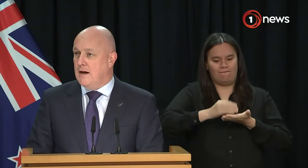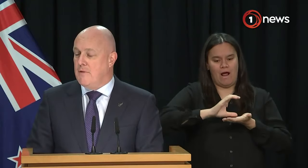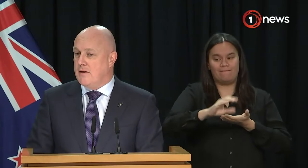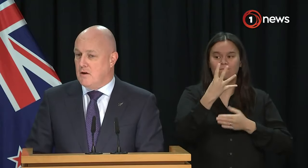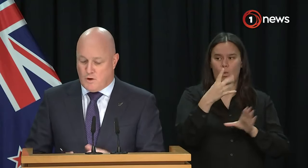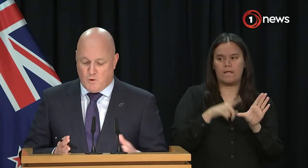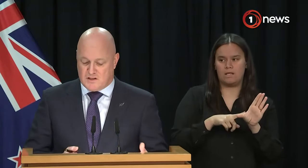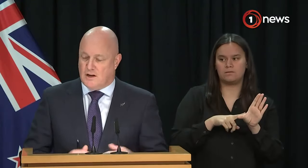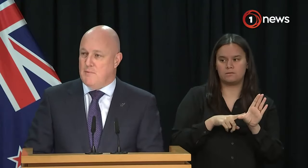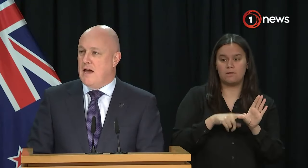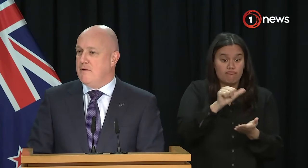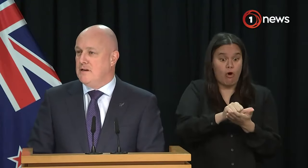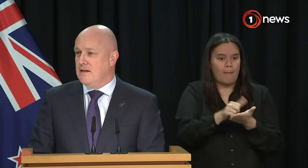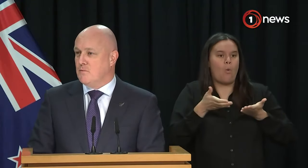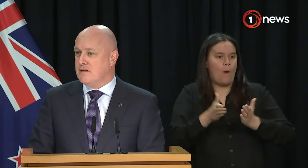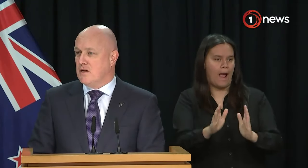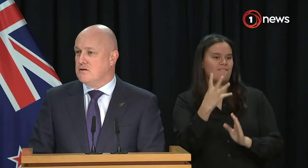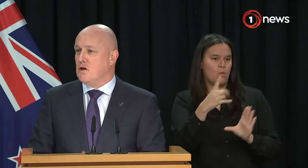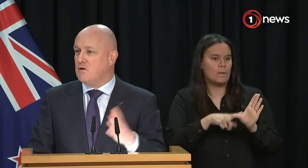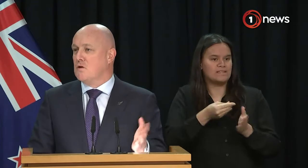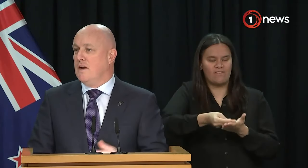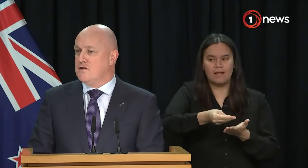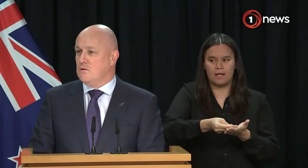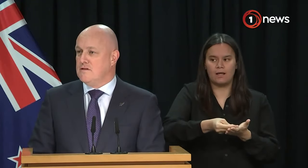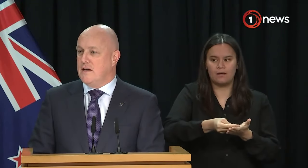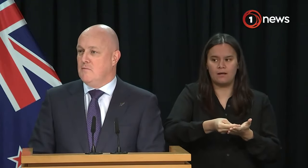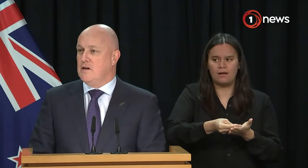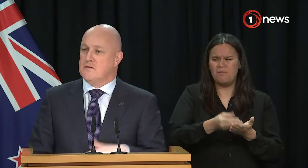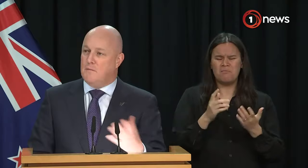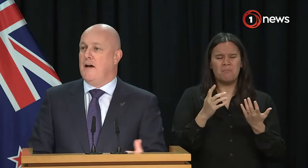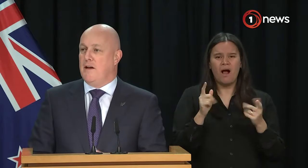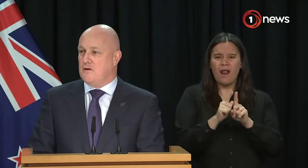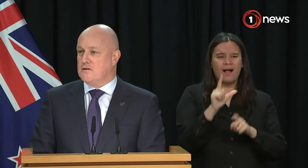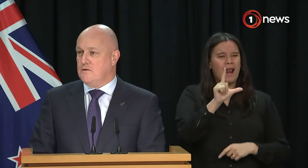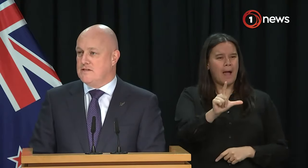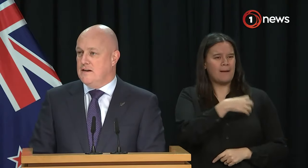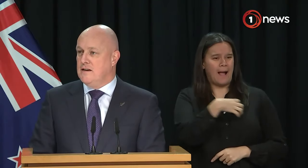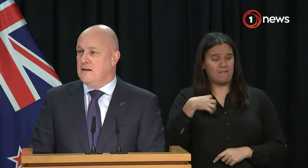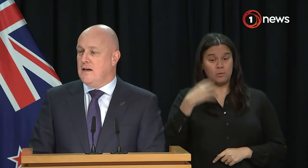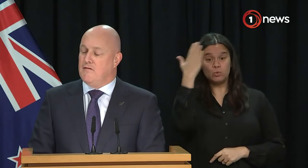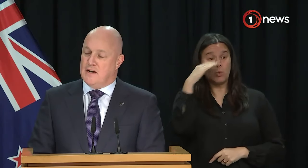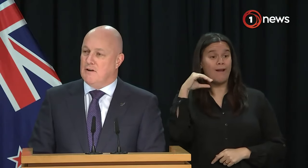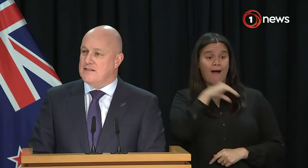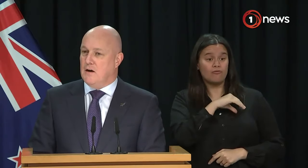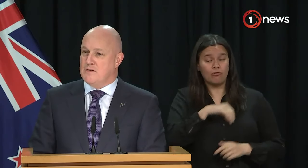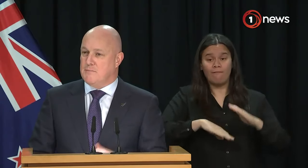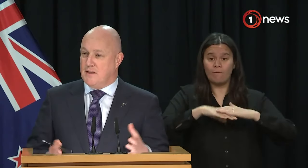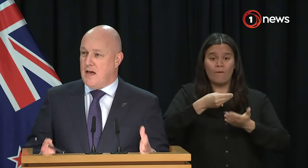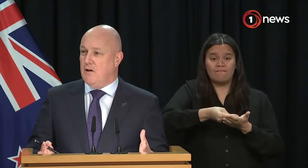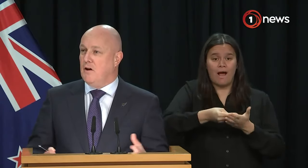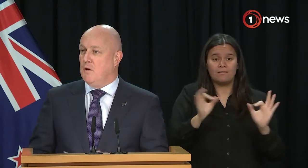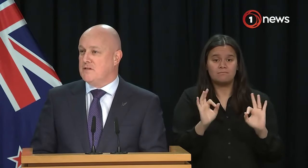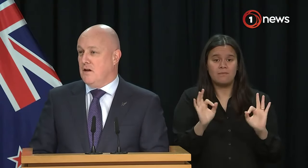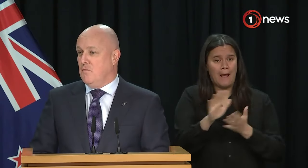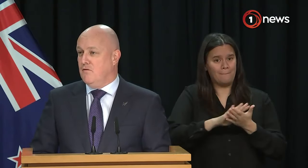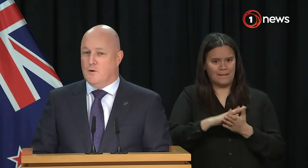we can. And what is not going to be happening is we don't stop school lunches all of a sudden, we don't stop pharma drugs all of a sudden, and the funding runs out, which has